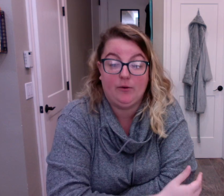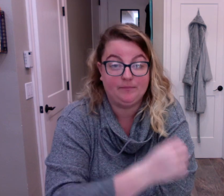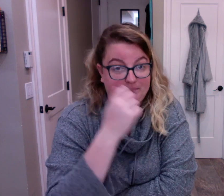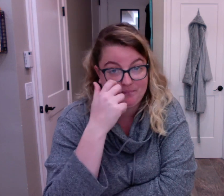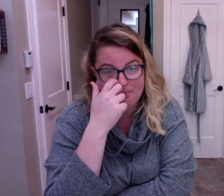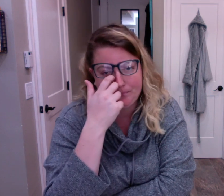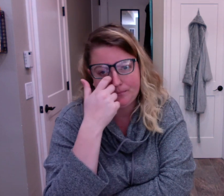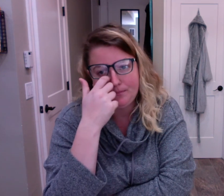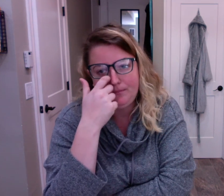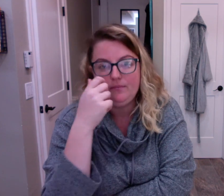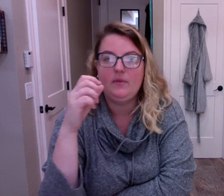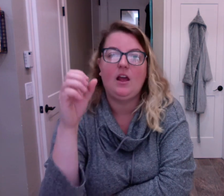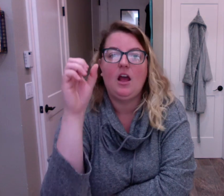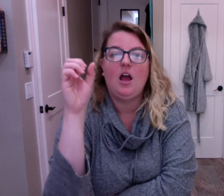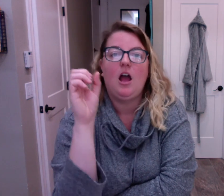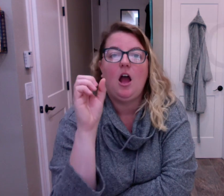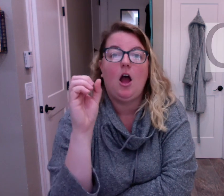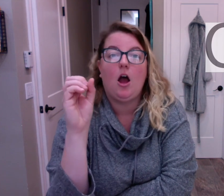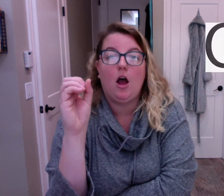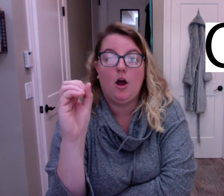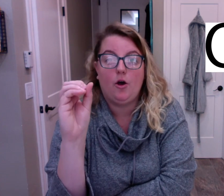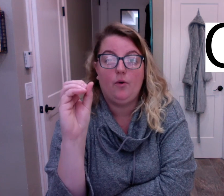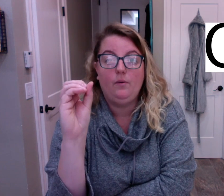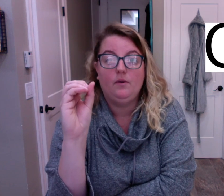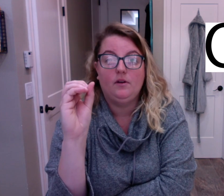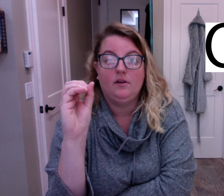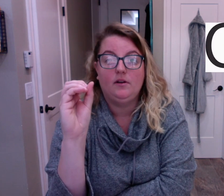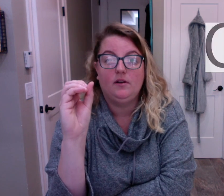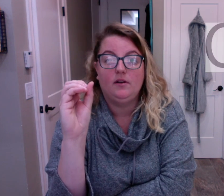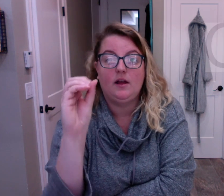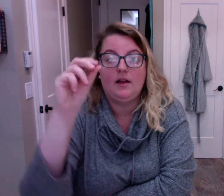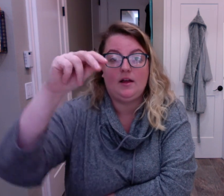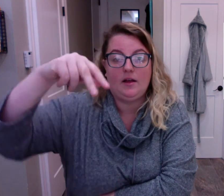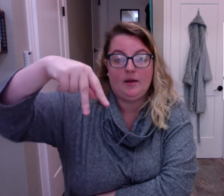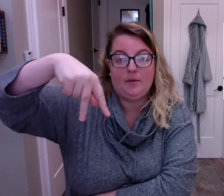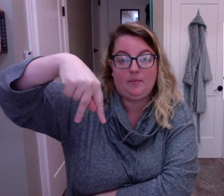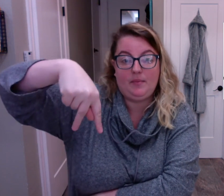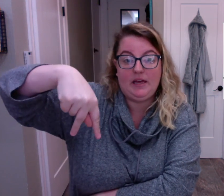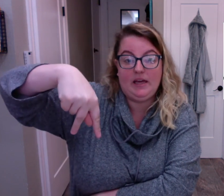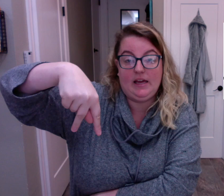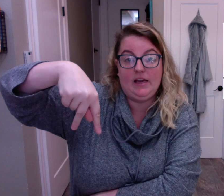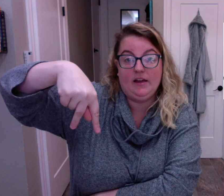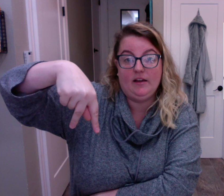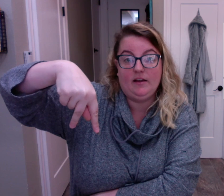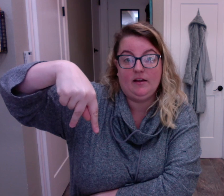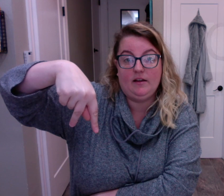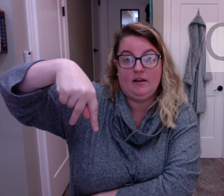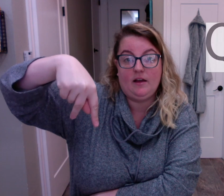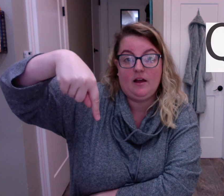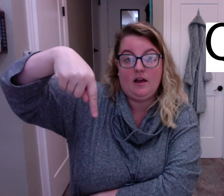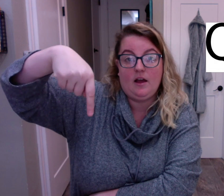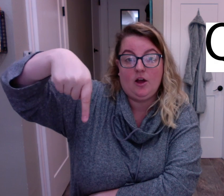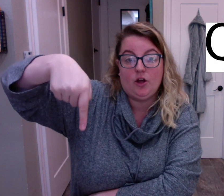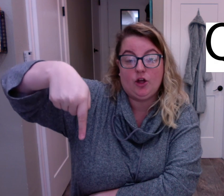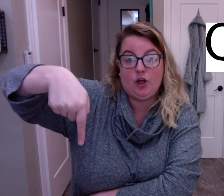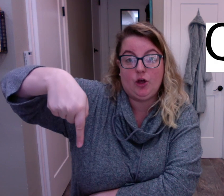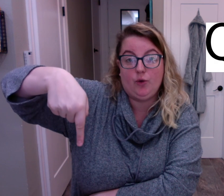O. O, P, Q,